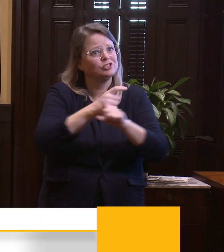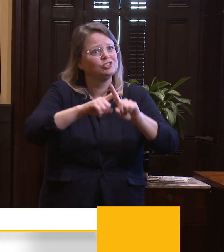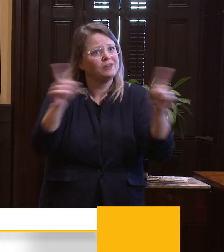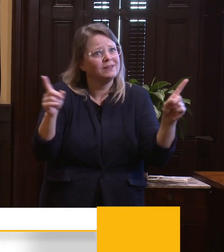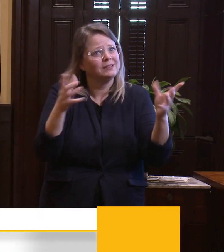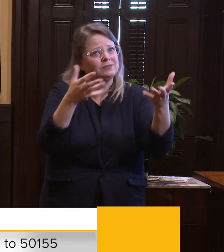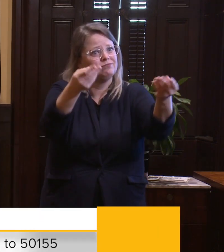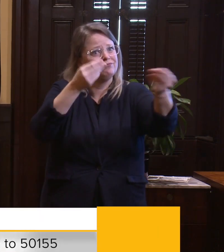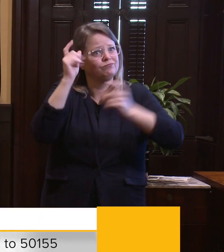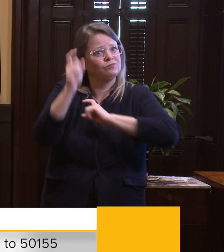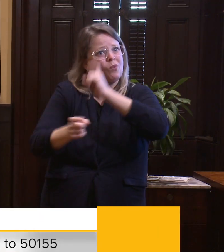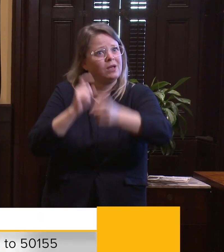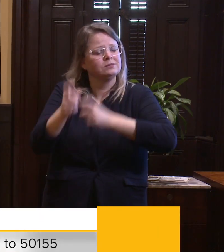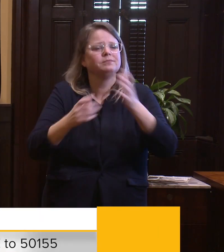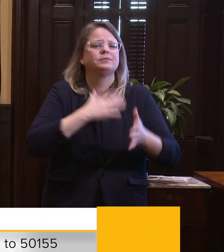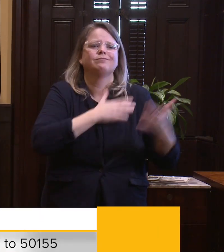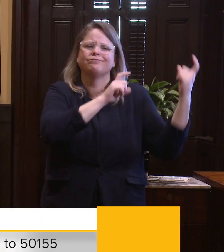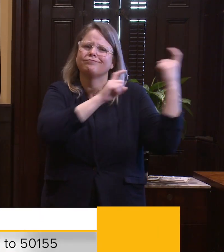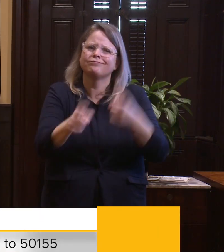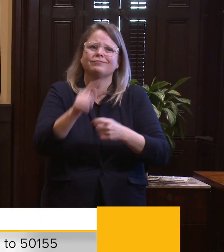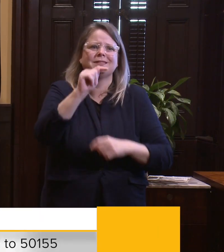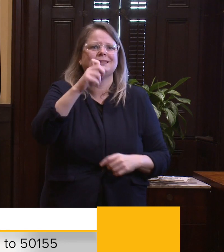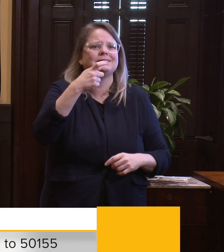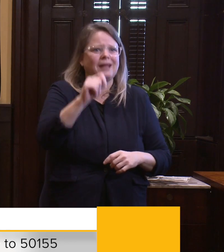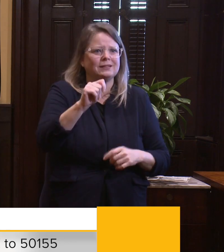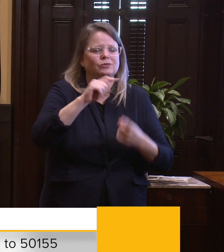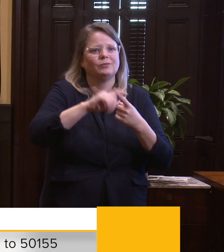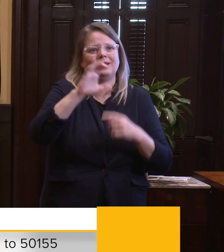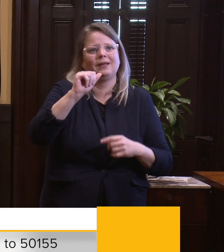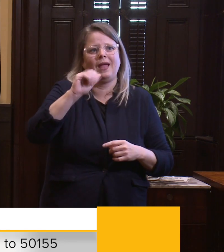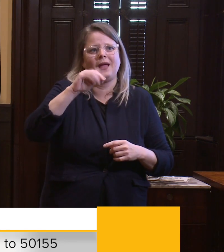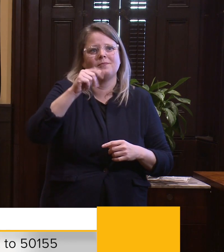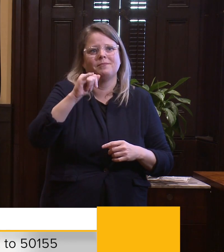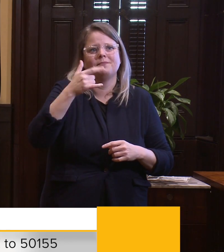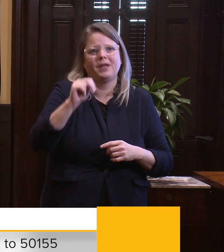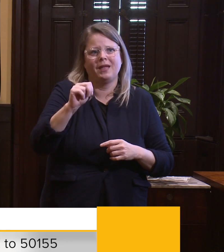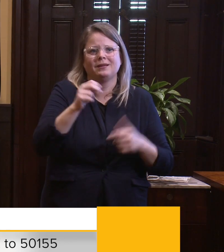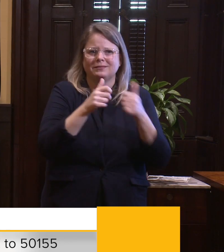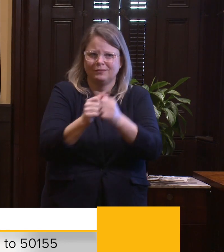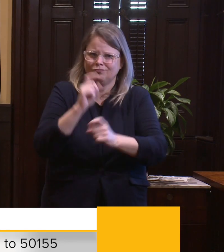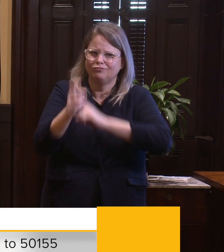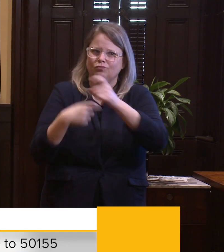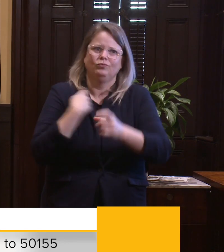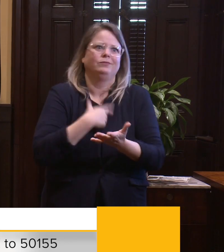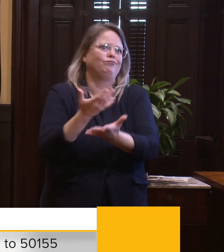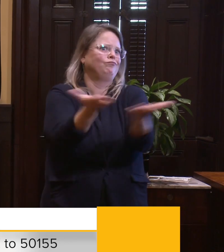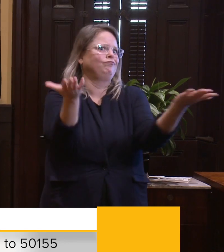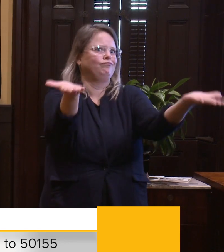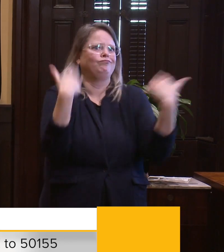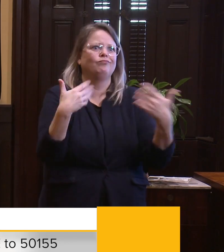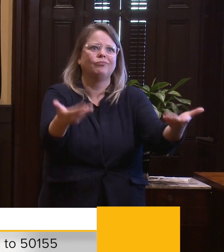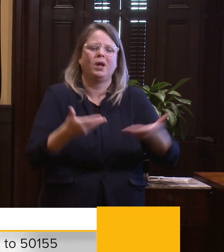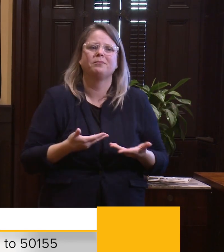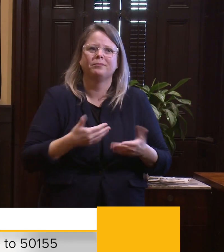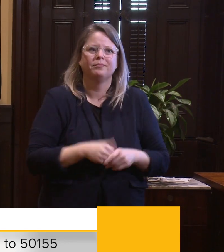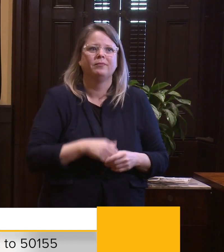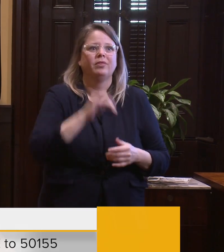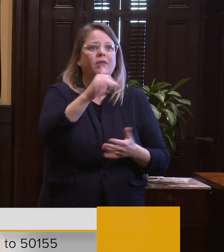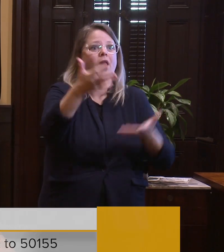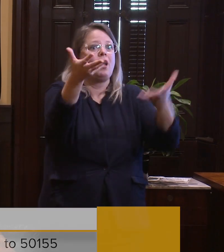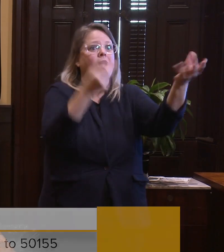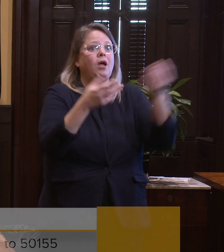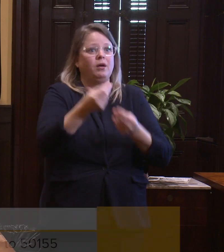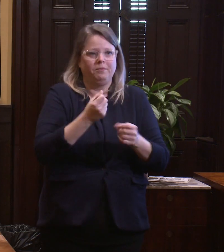give campaign. Again, that's text to give campaign. All contribution at this time will be quickly utilized to support COVID